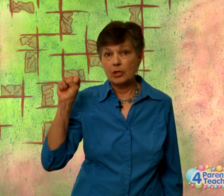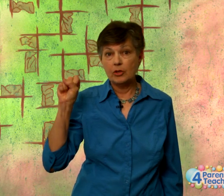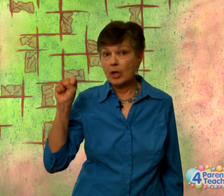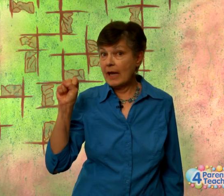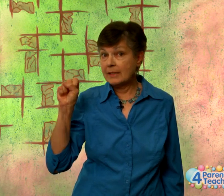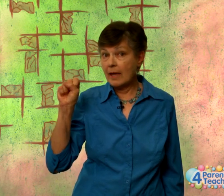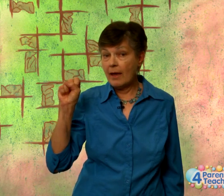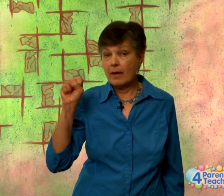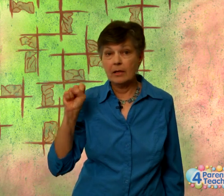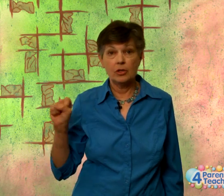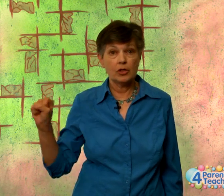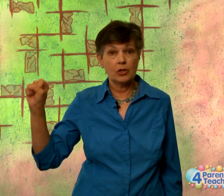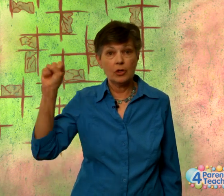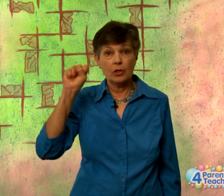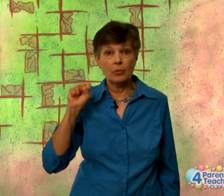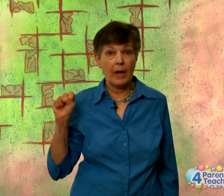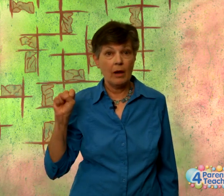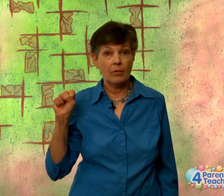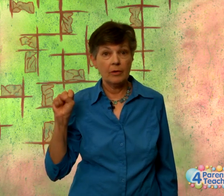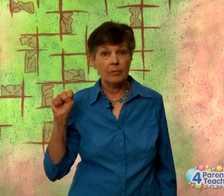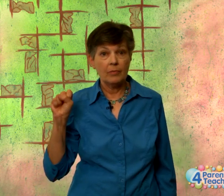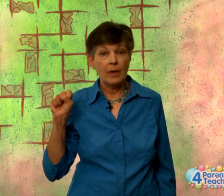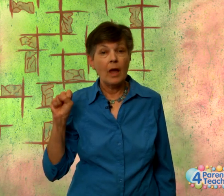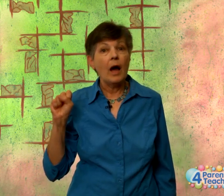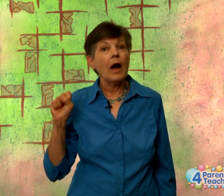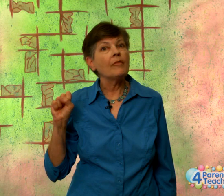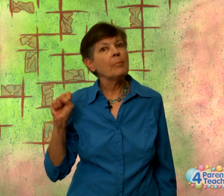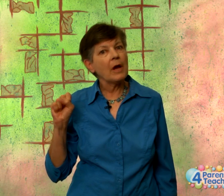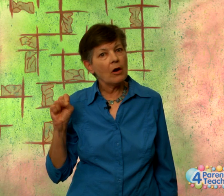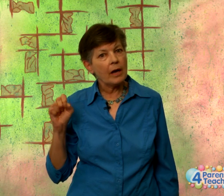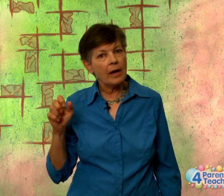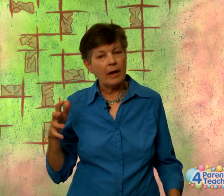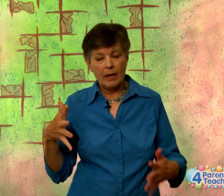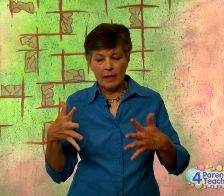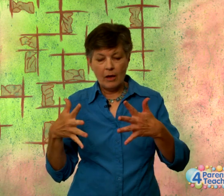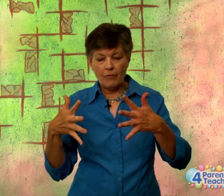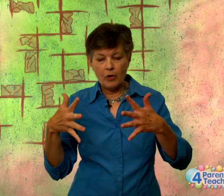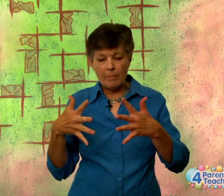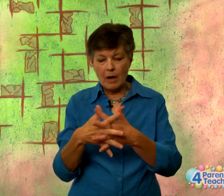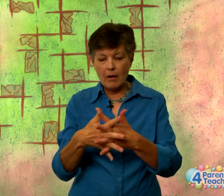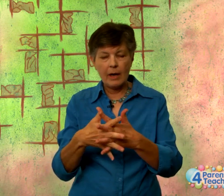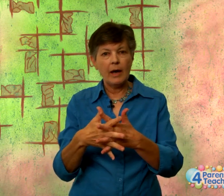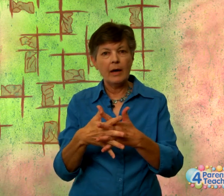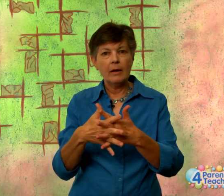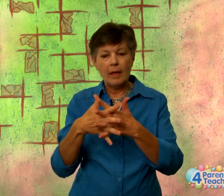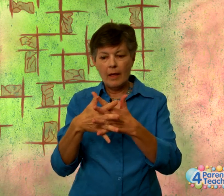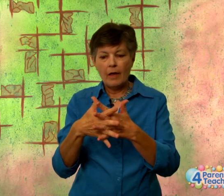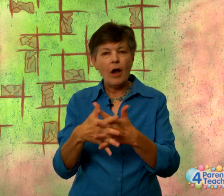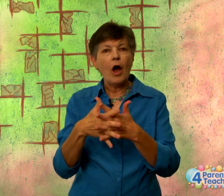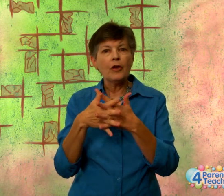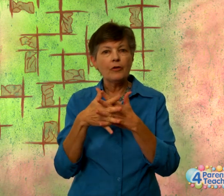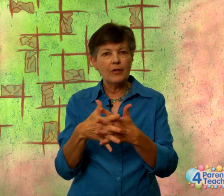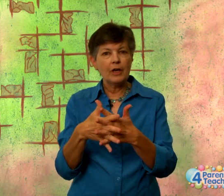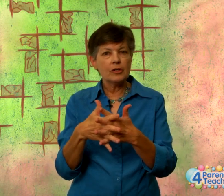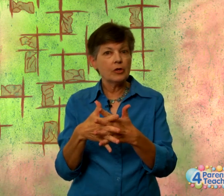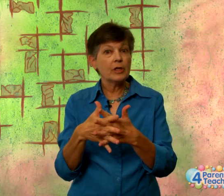you're going to use your S hand and you circle it around. Of America. Now for America, your fingers are